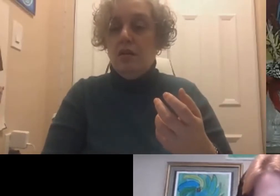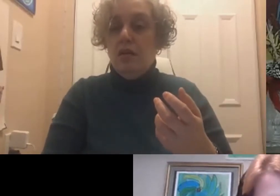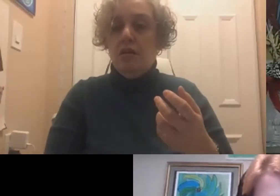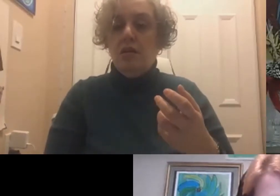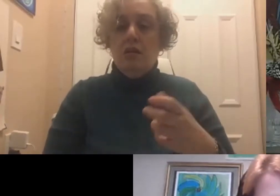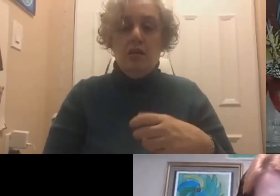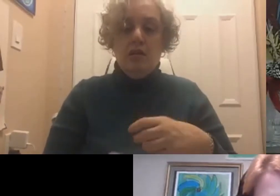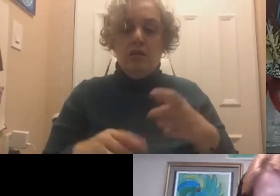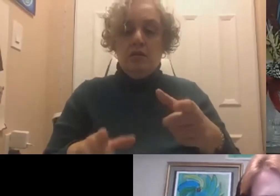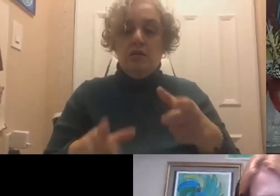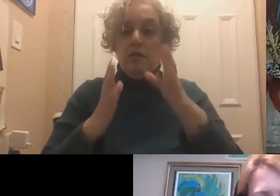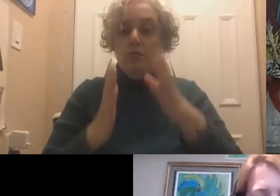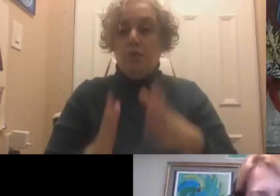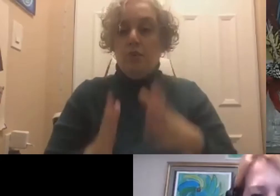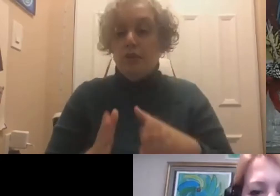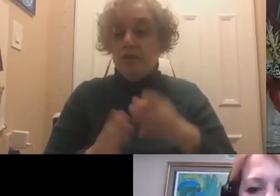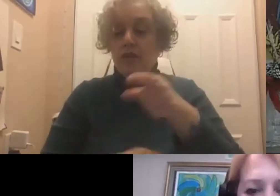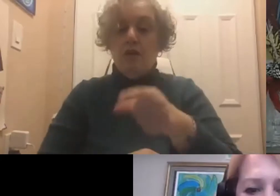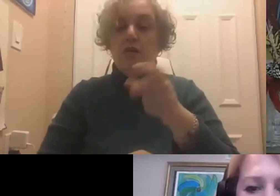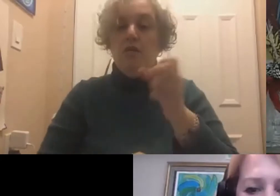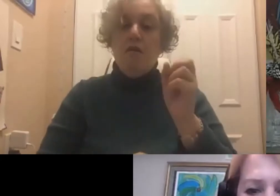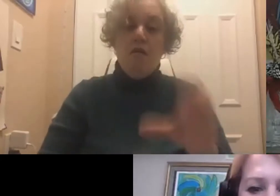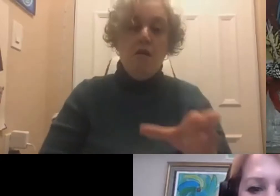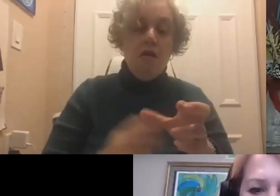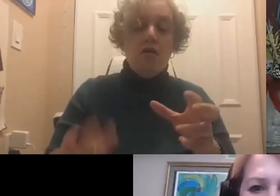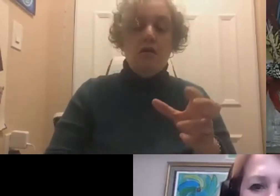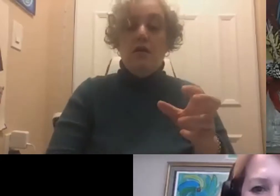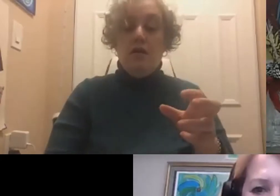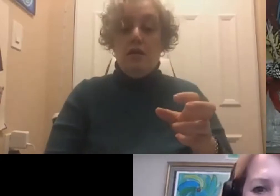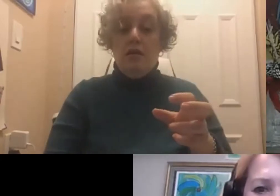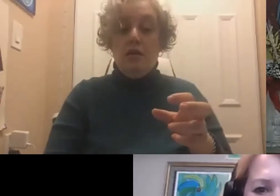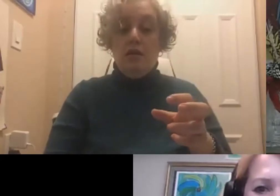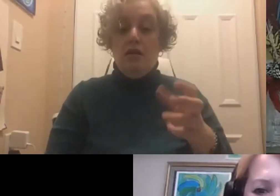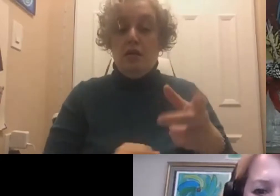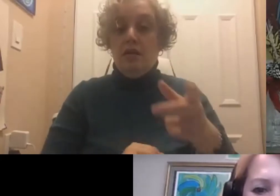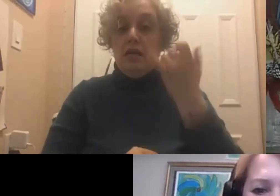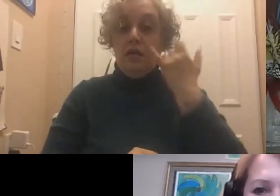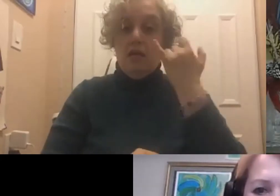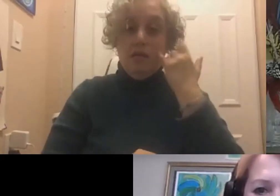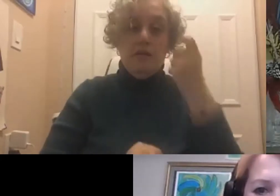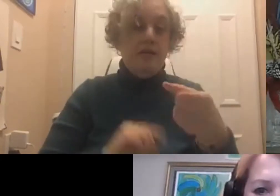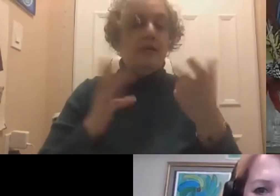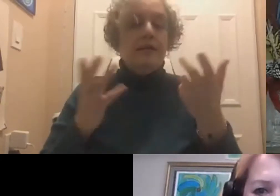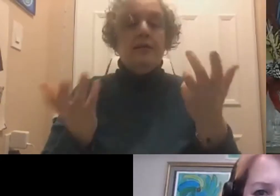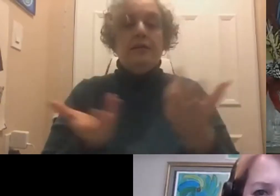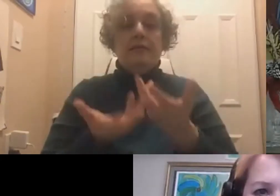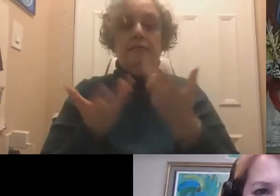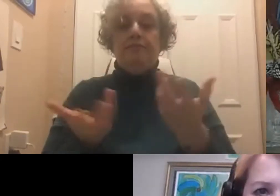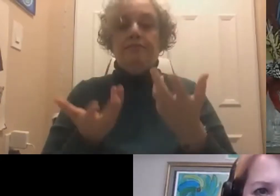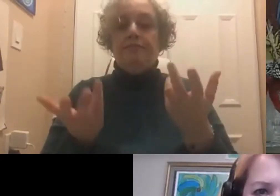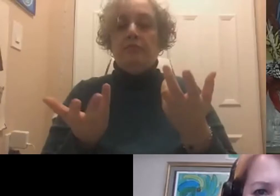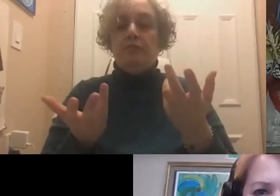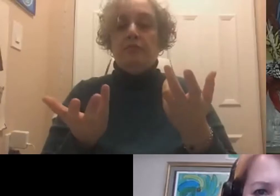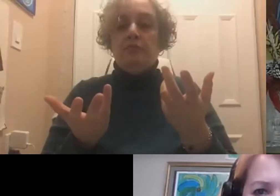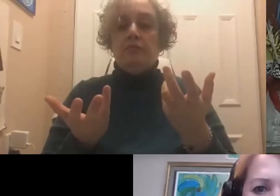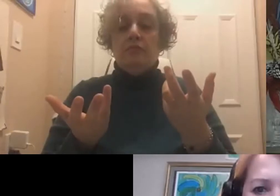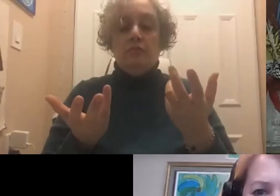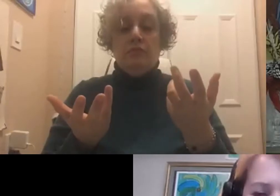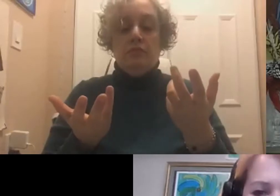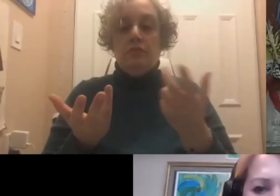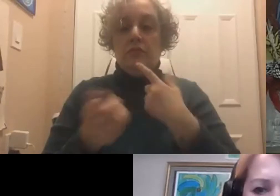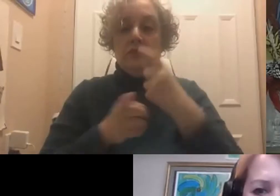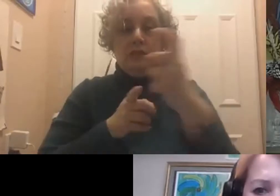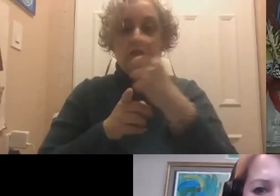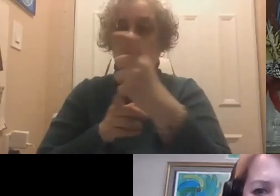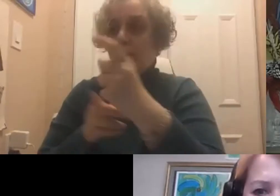person who's on the other side of the phone, or whether that's a cold call with a resume,